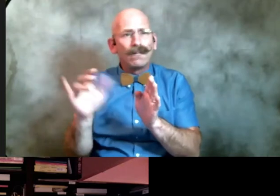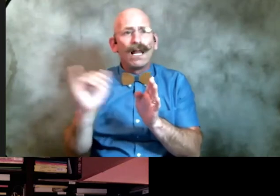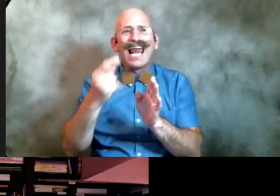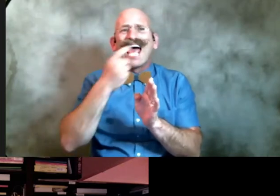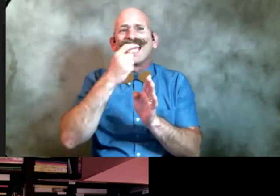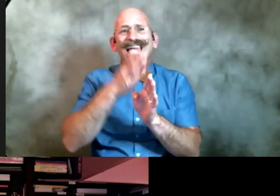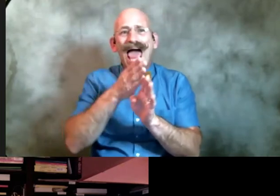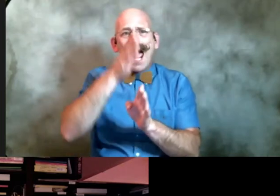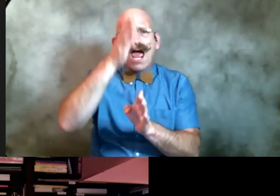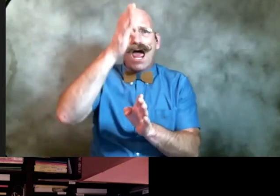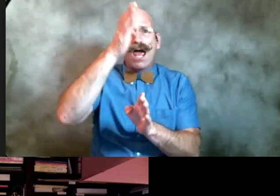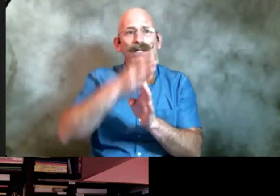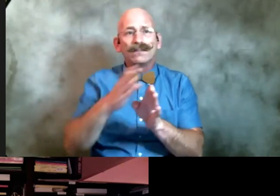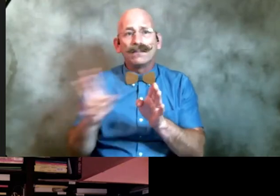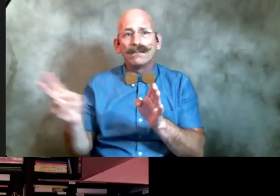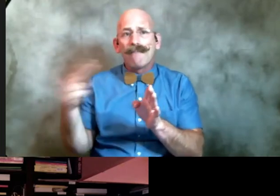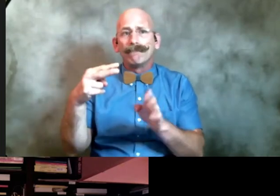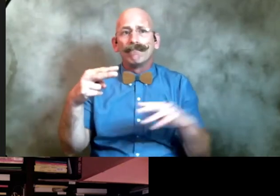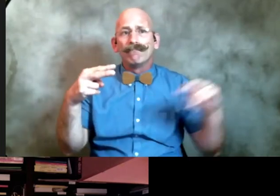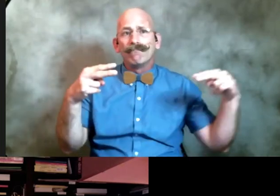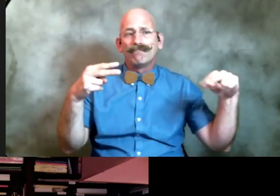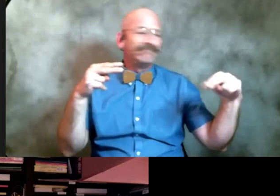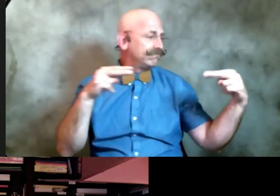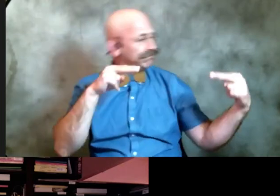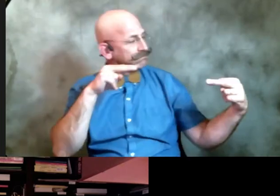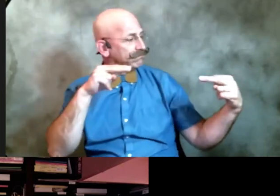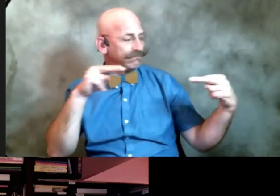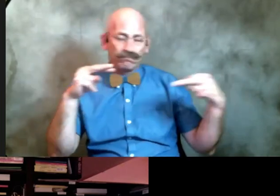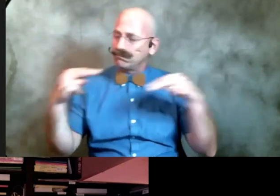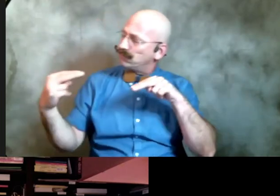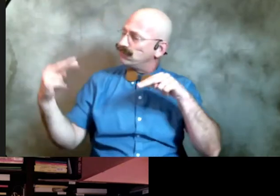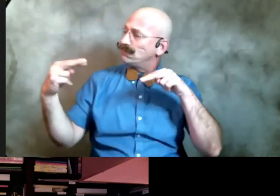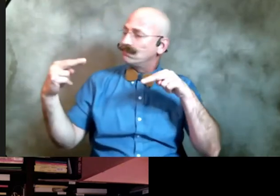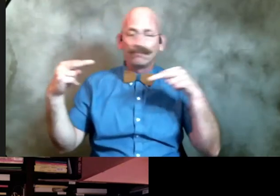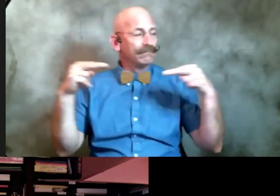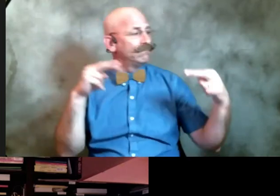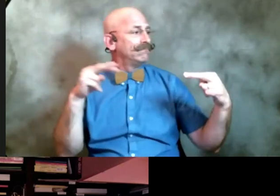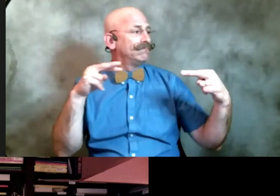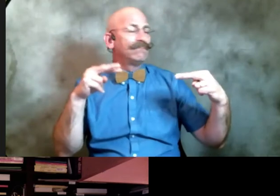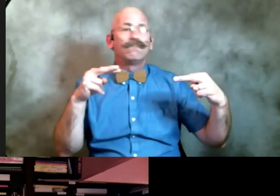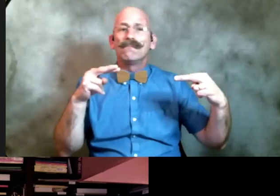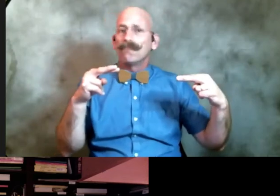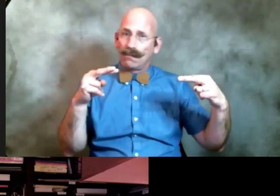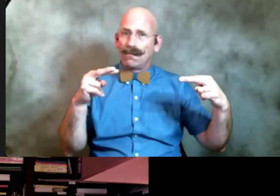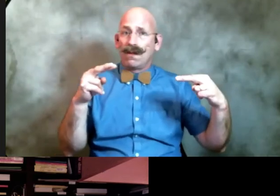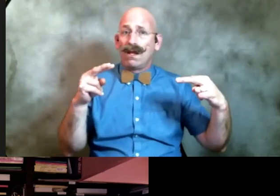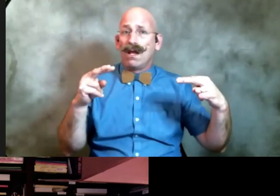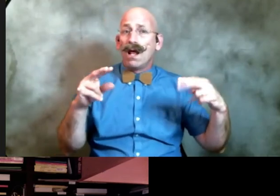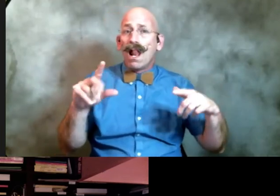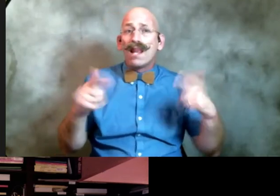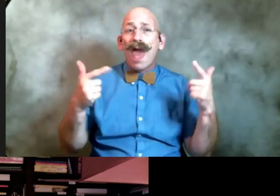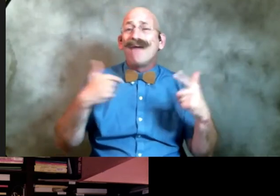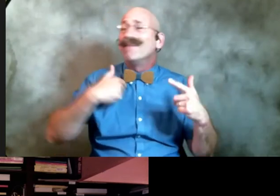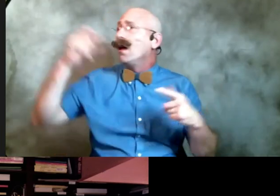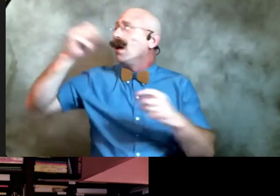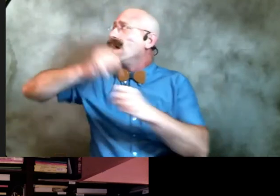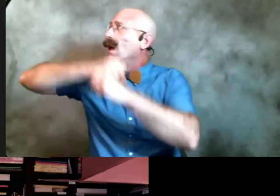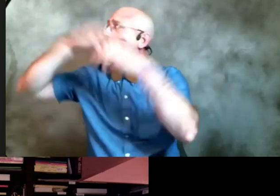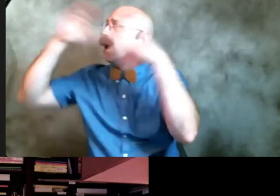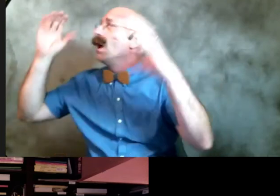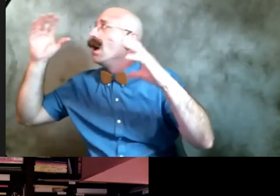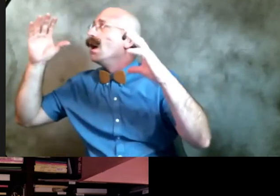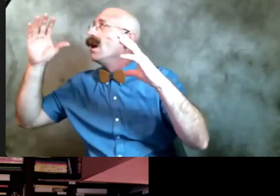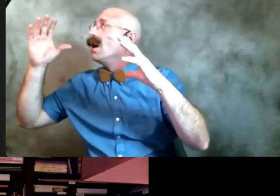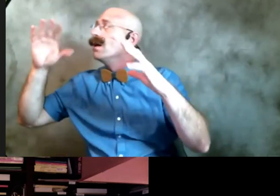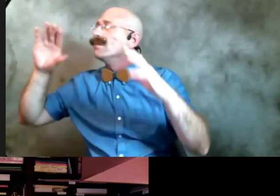glass and stare at each other a visit between the life you intended and the